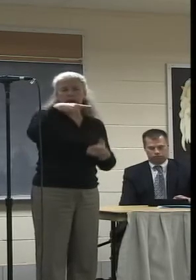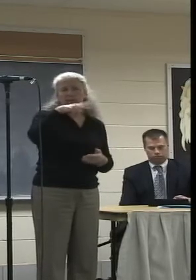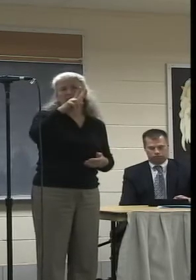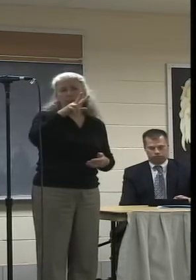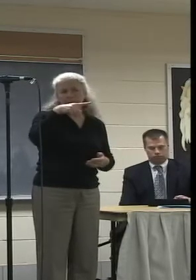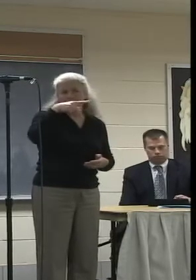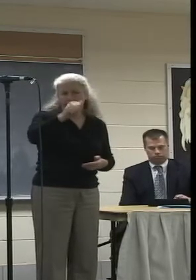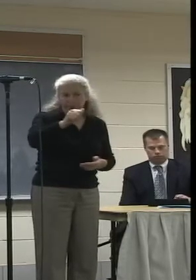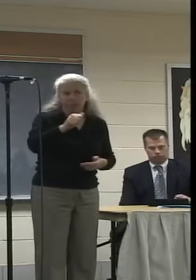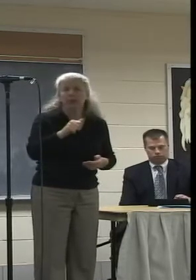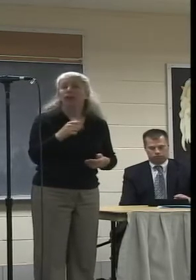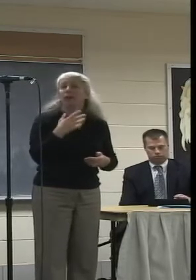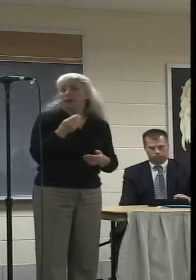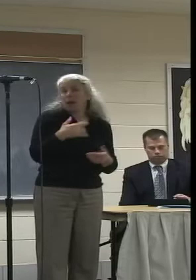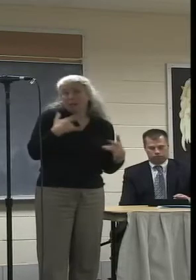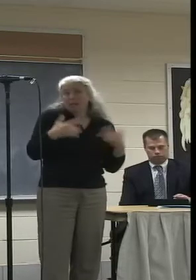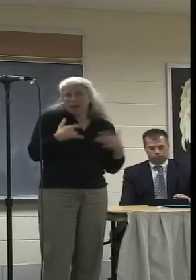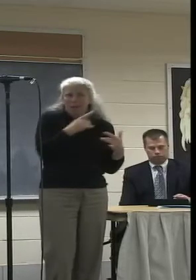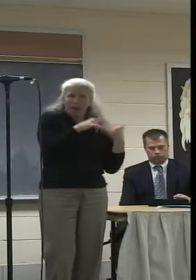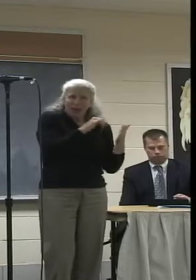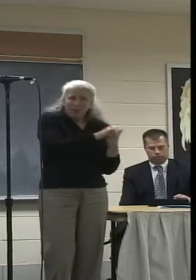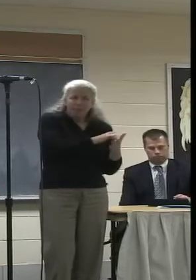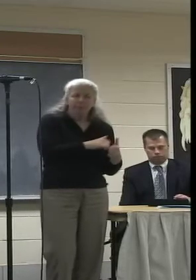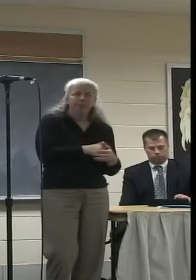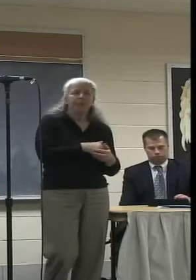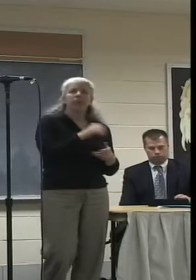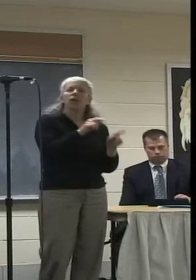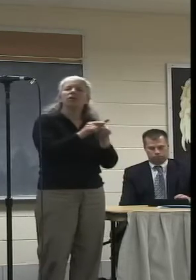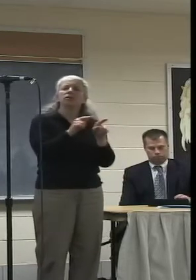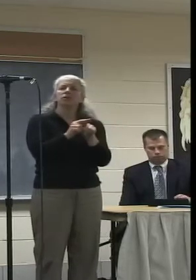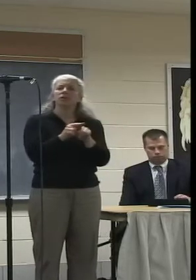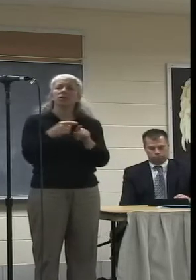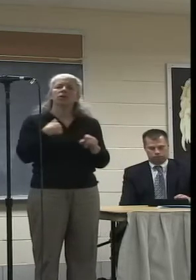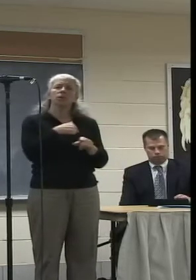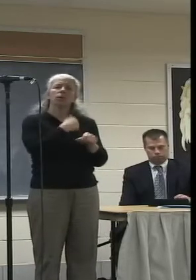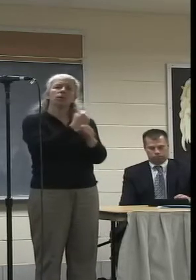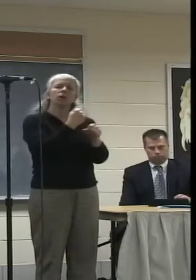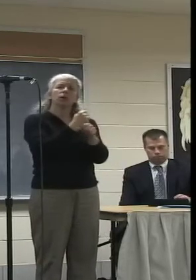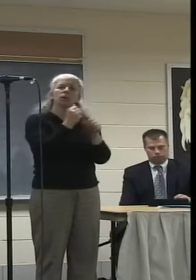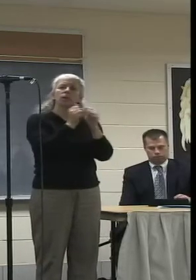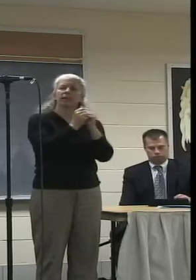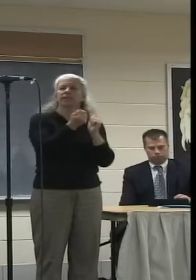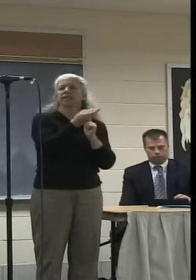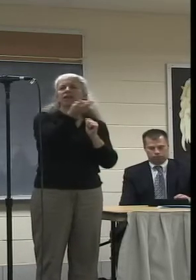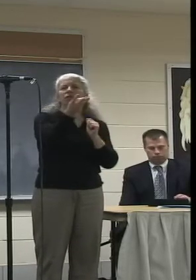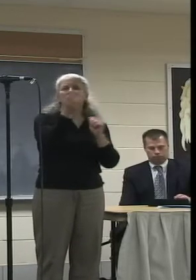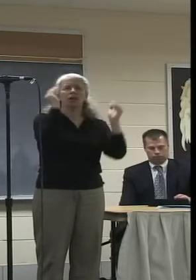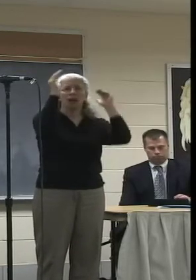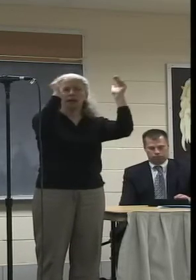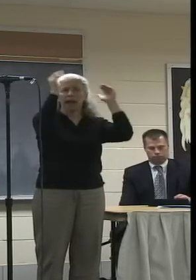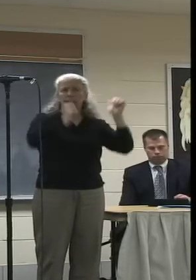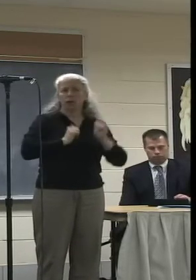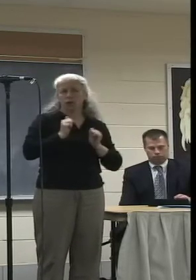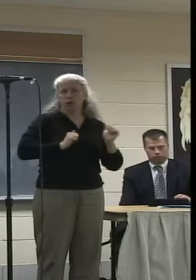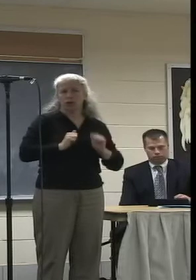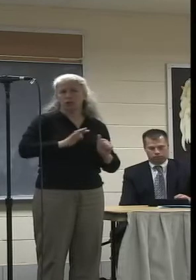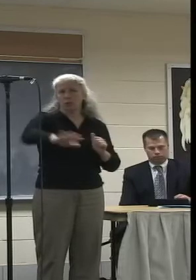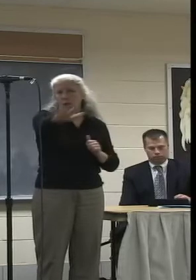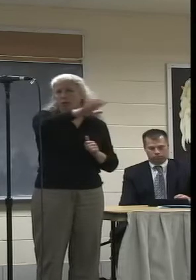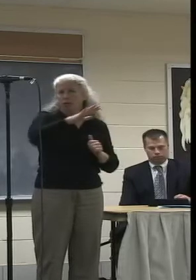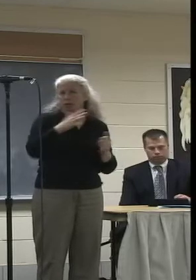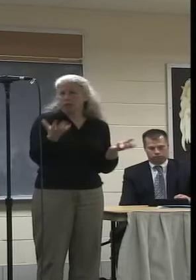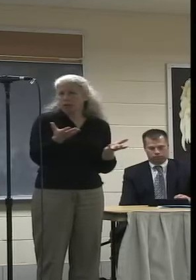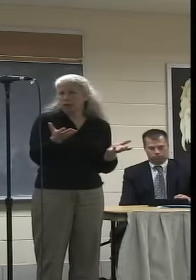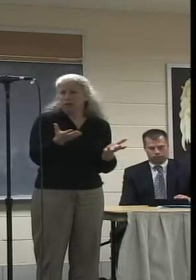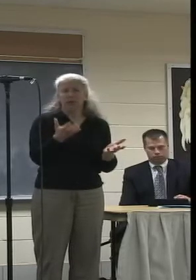And I'm really, really excited about that. In addition, we are also working with several adult actors from around the valley. Some of